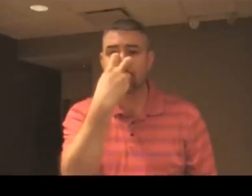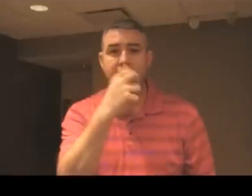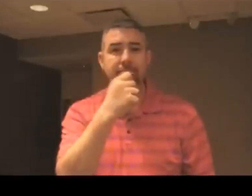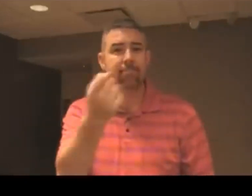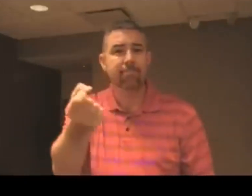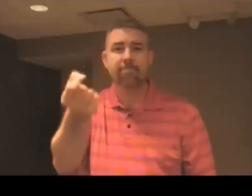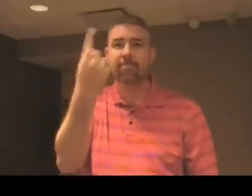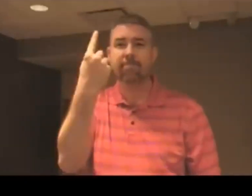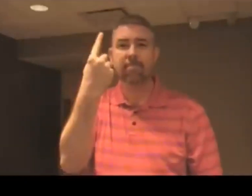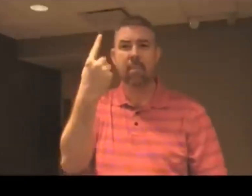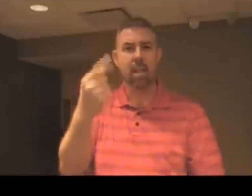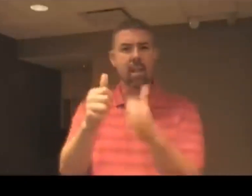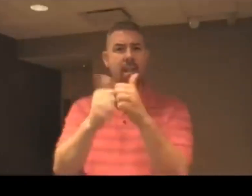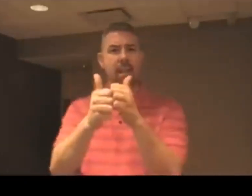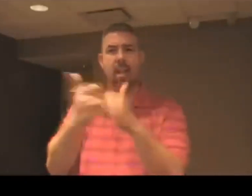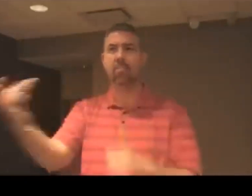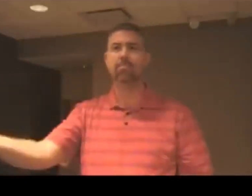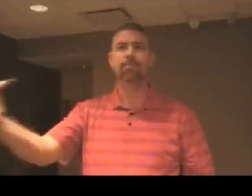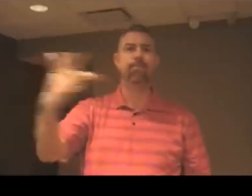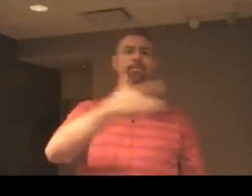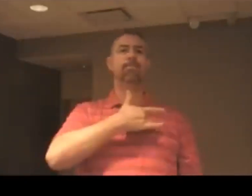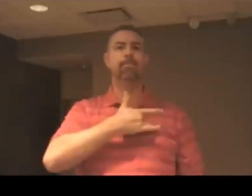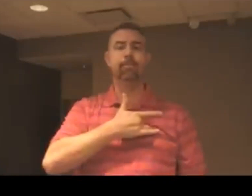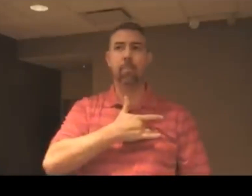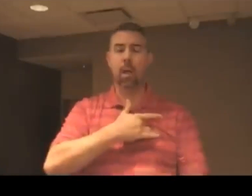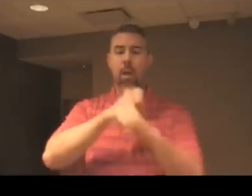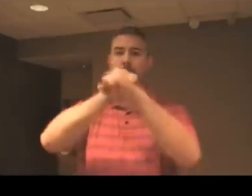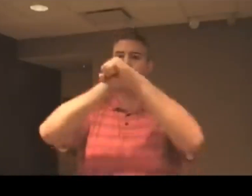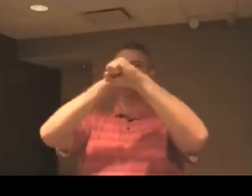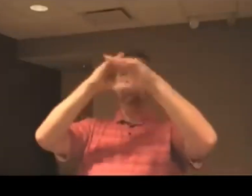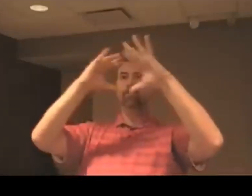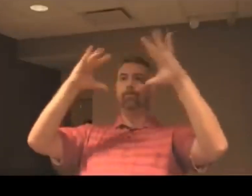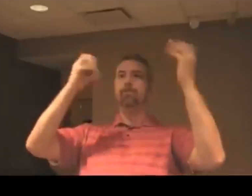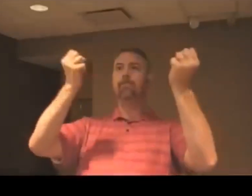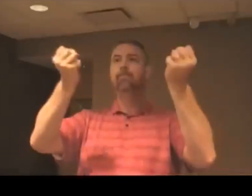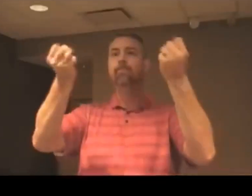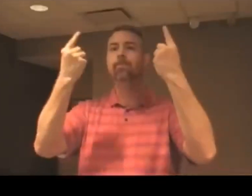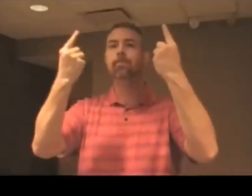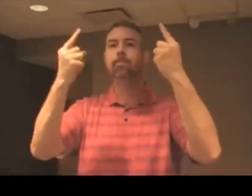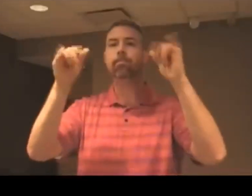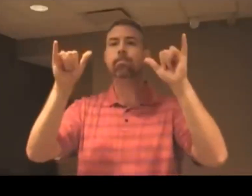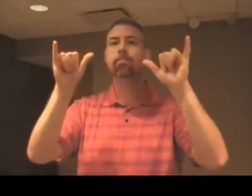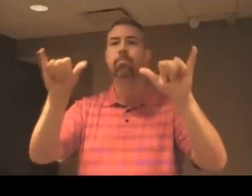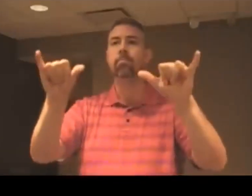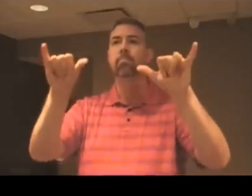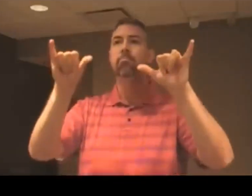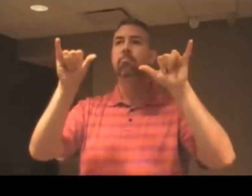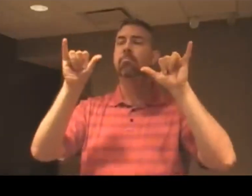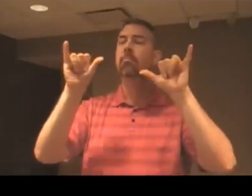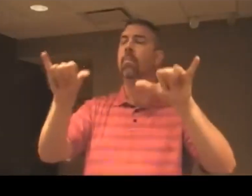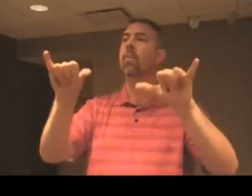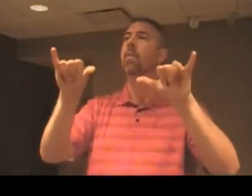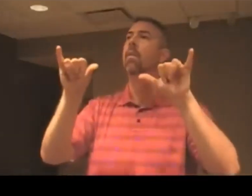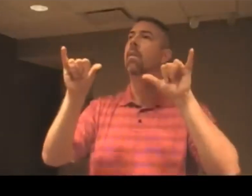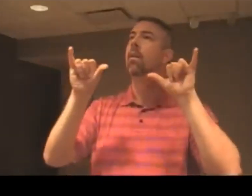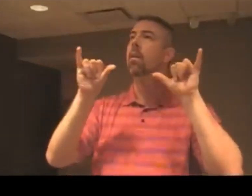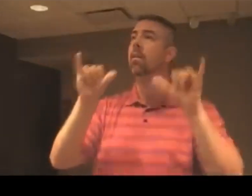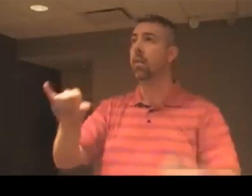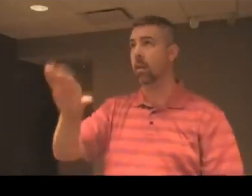blind, but now I see. T'was